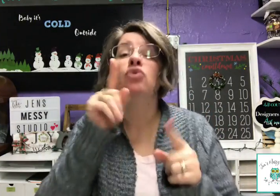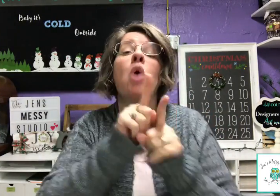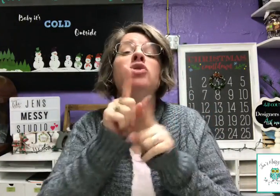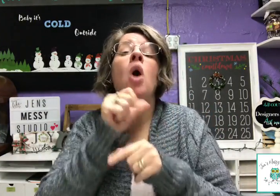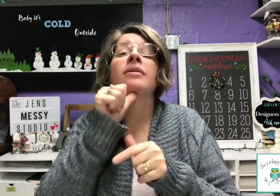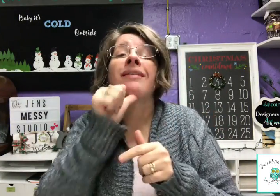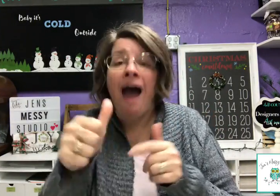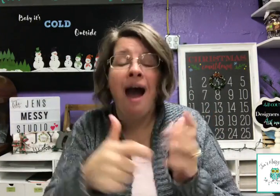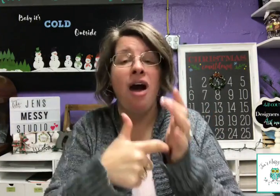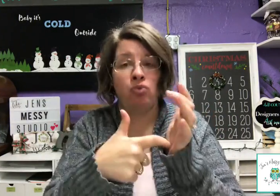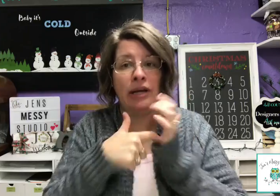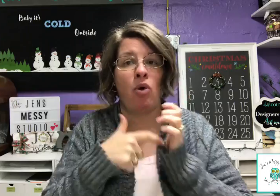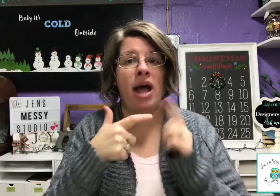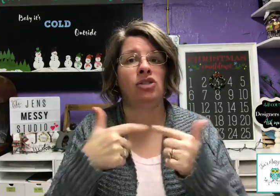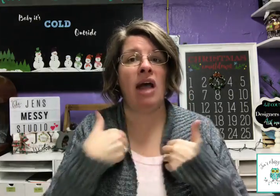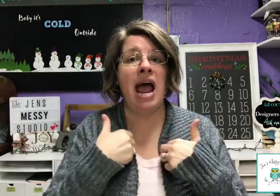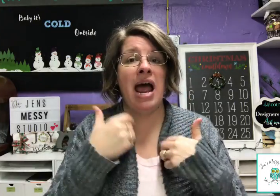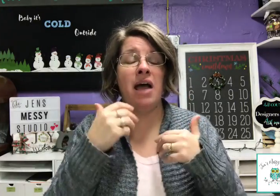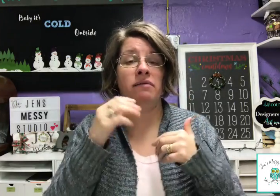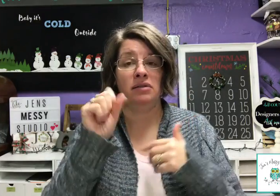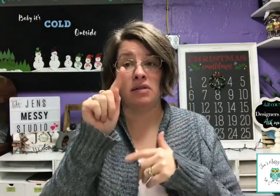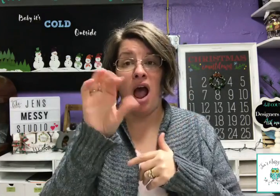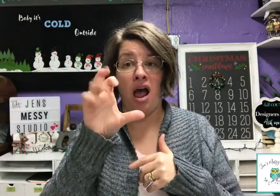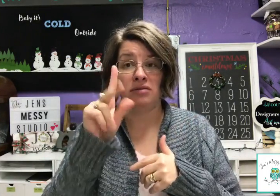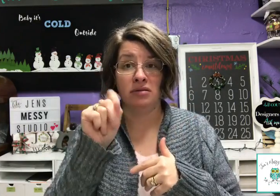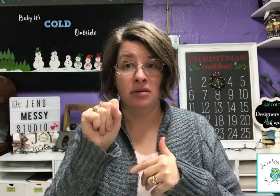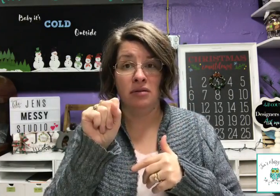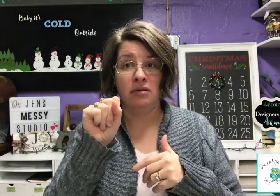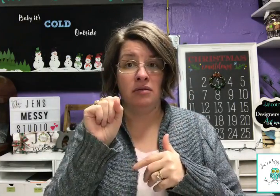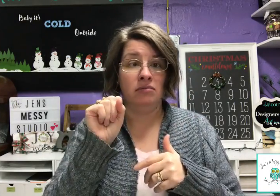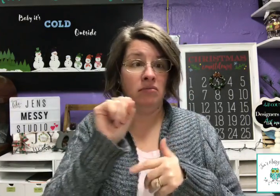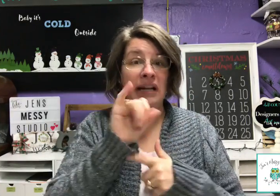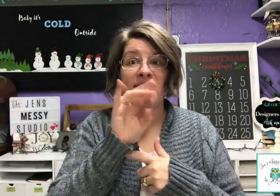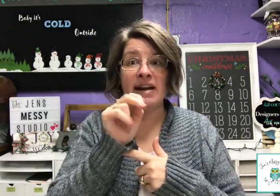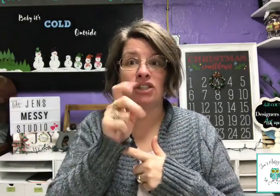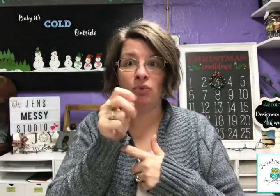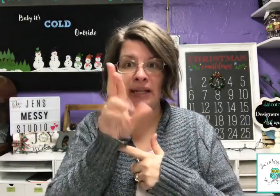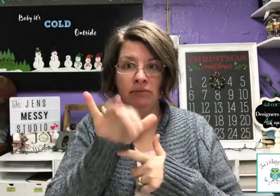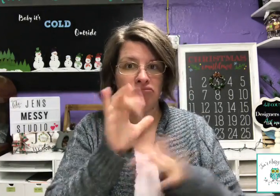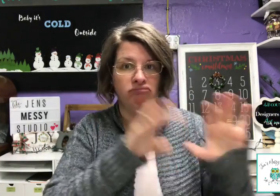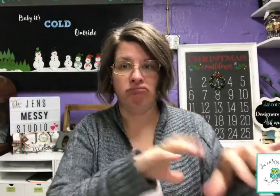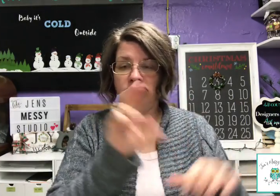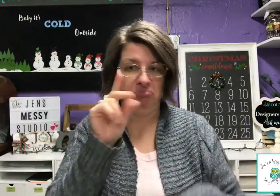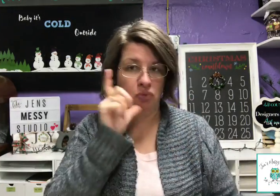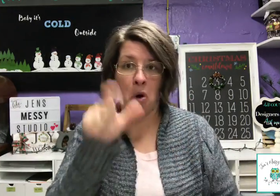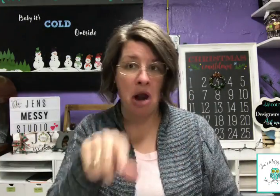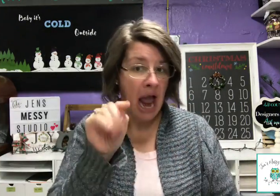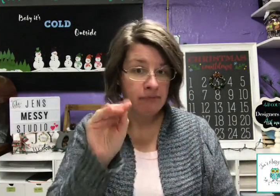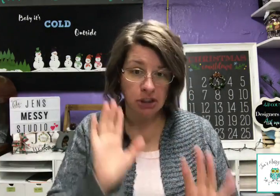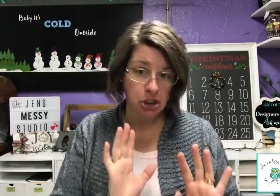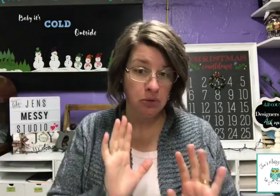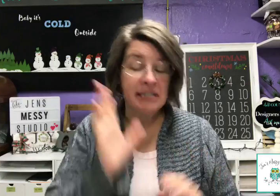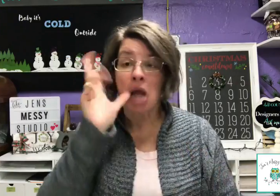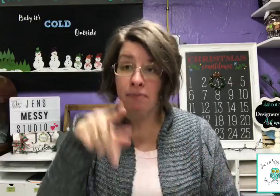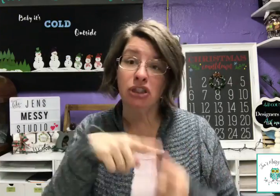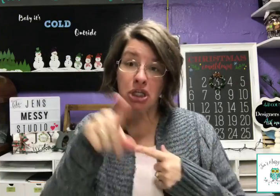if you want to not be required to have that. It's basically, you don't have to. It's obviously,